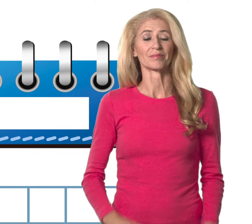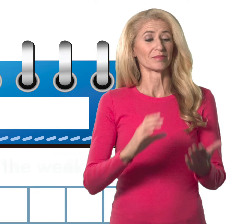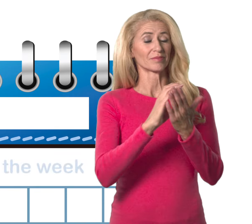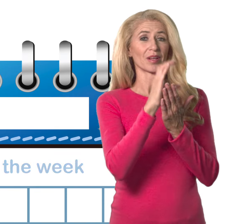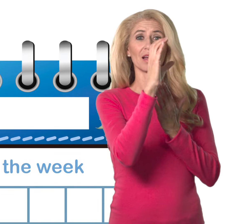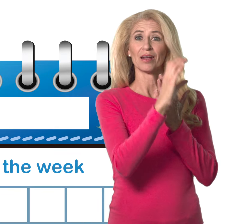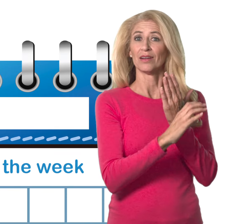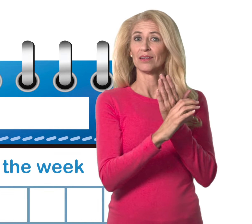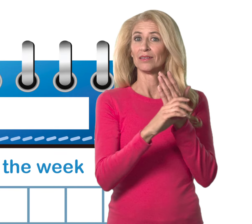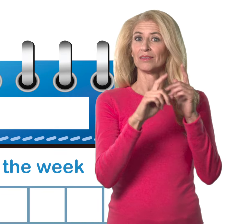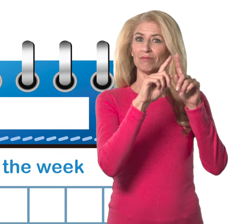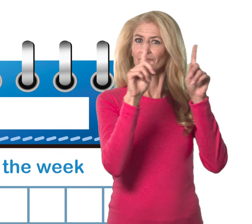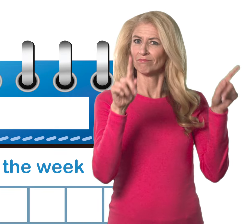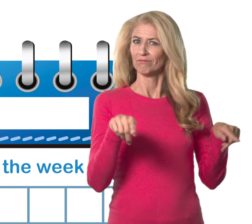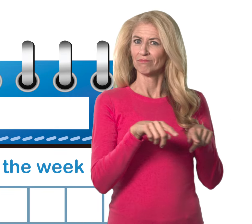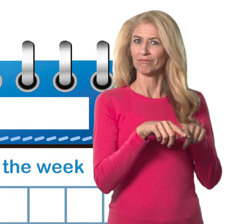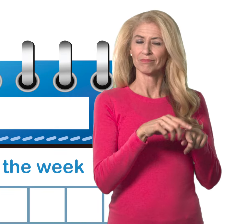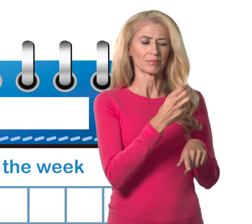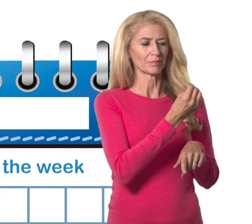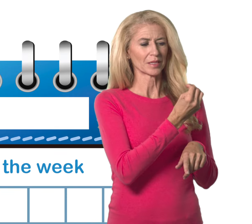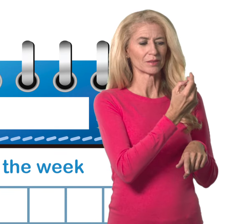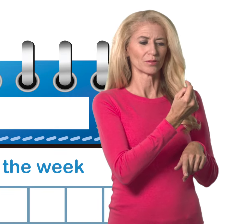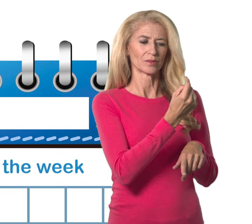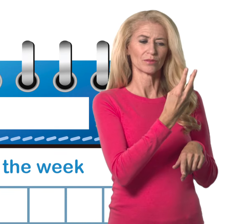On the calendar, we also have the days of the week.